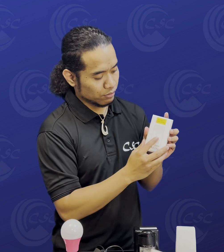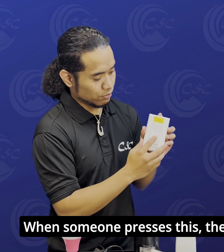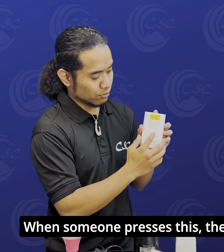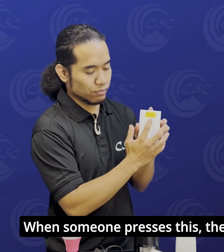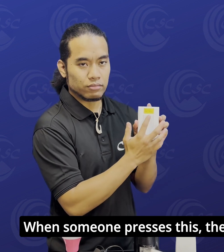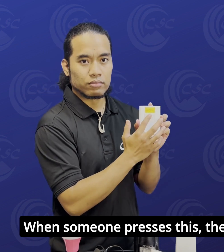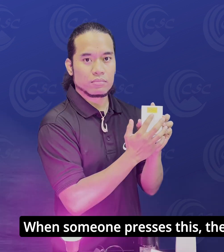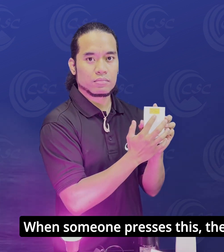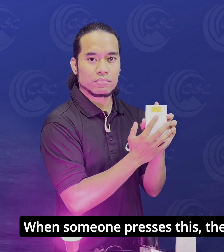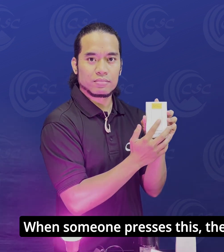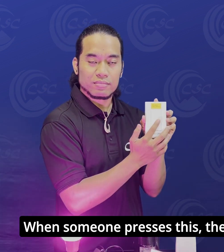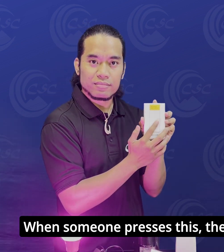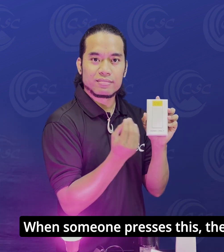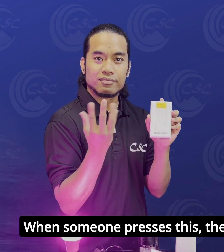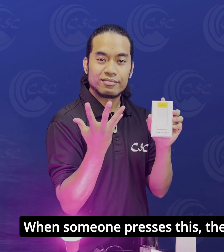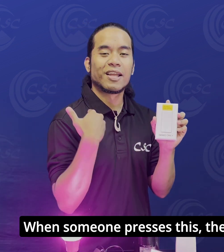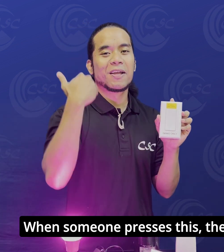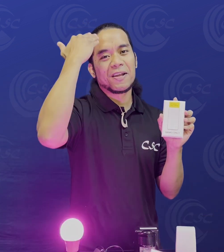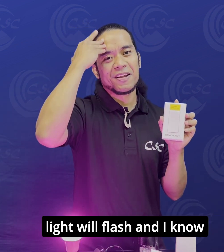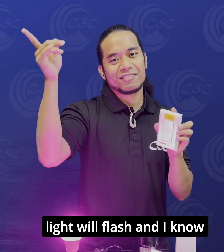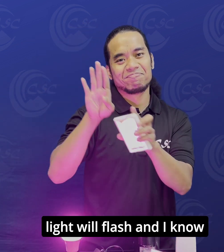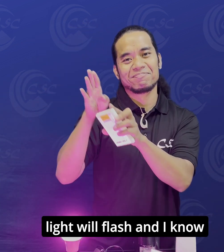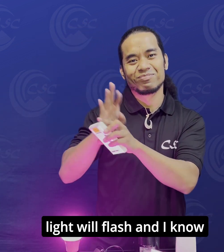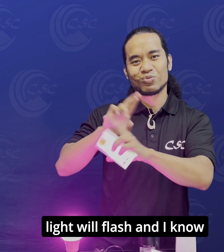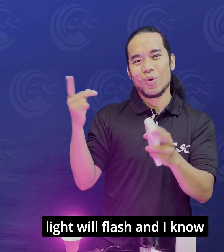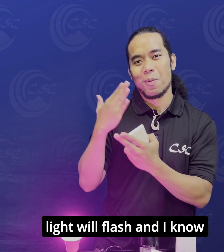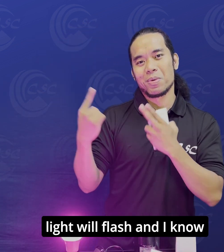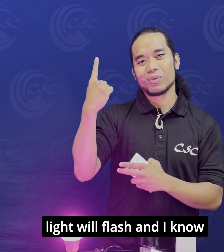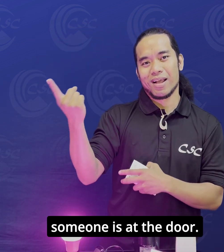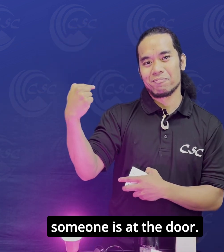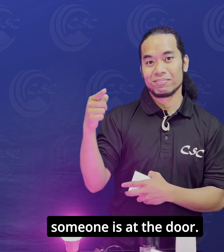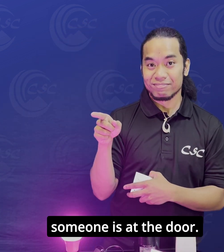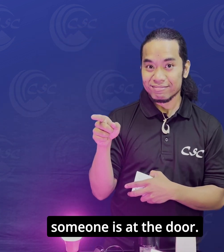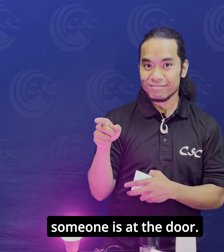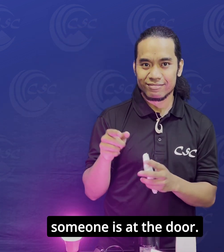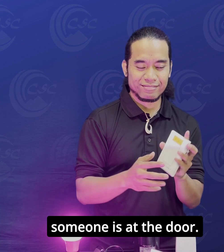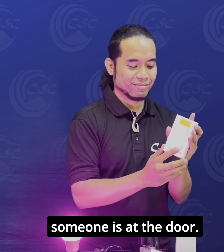So when someone presses this, the light will flash and I know someone is at the door.